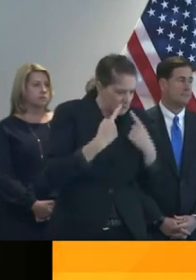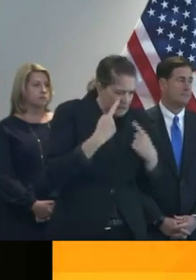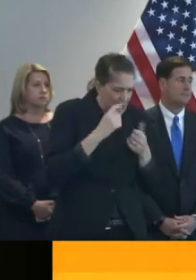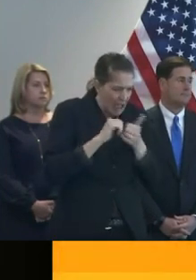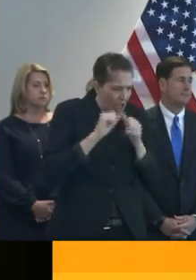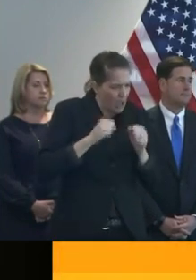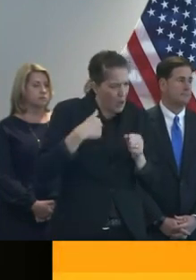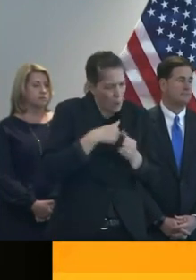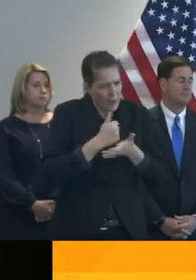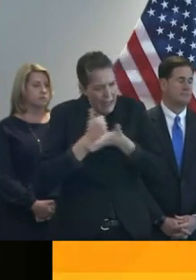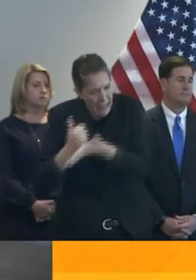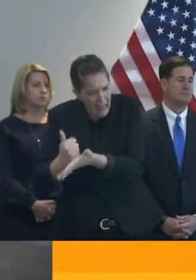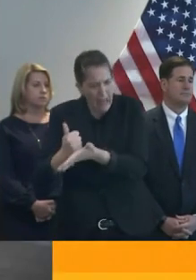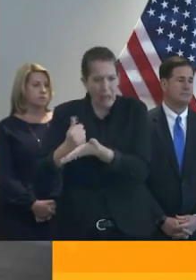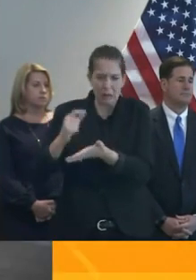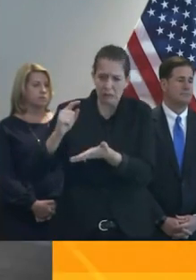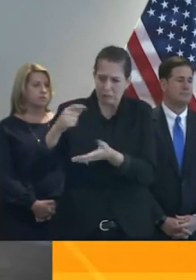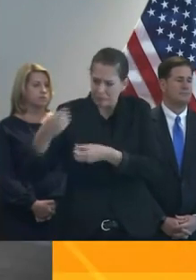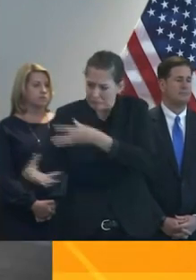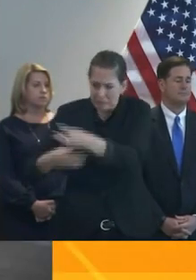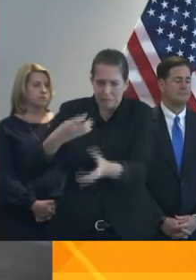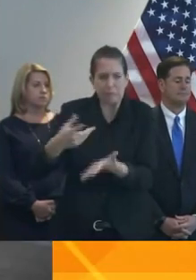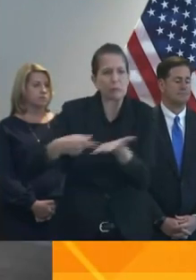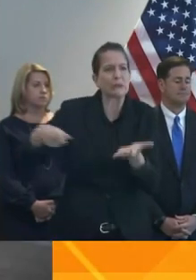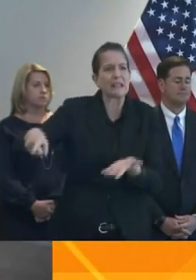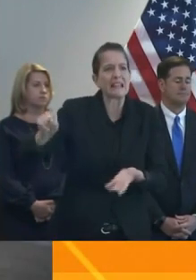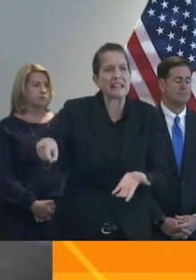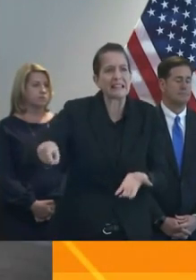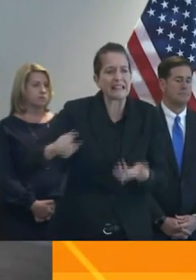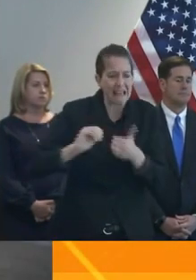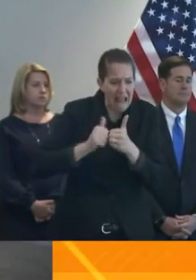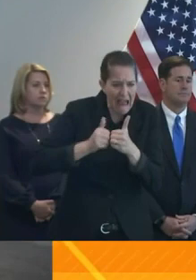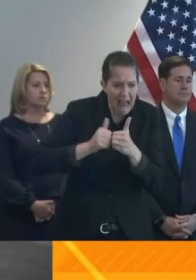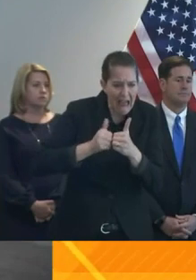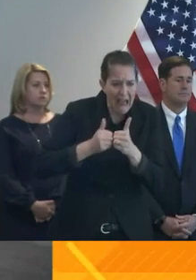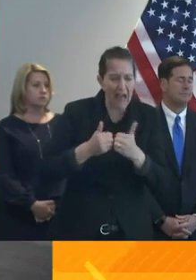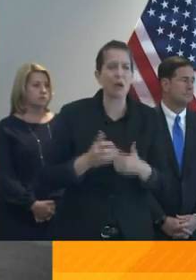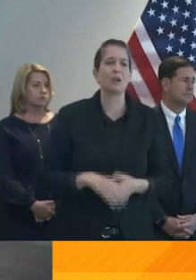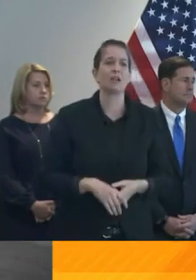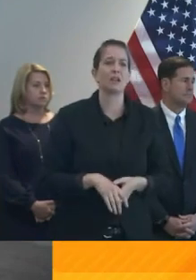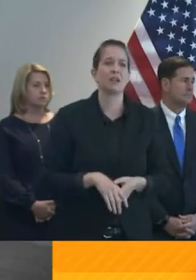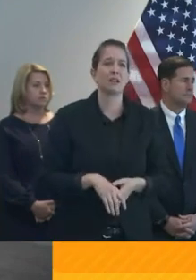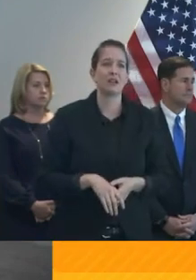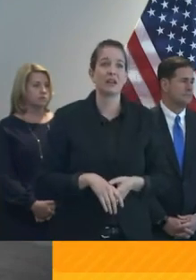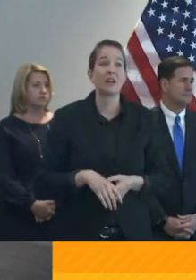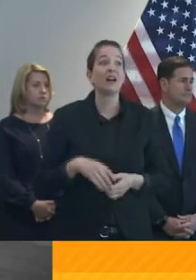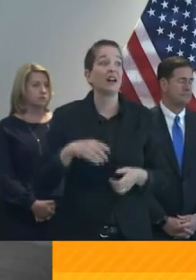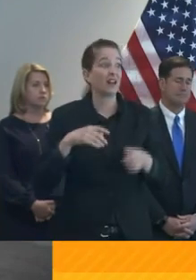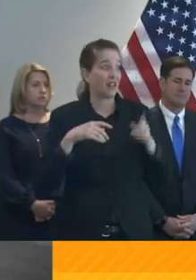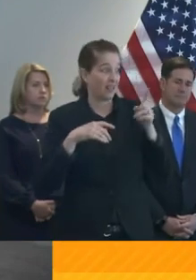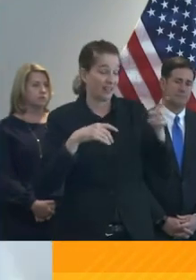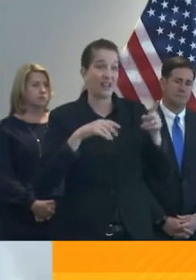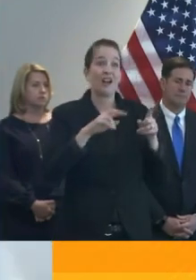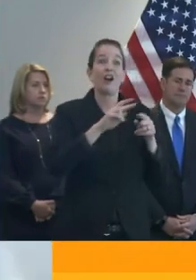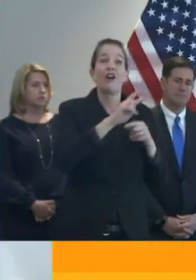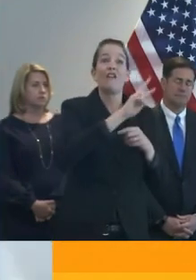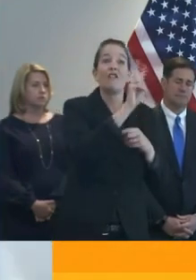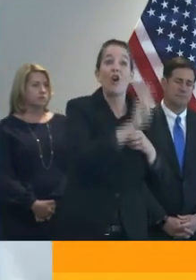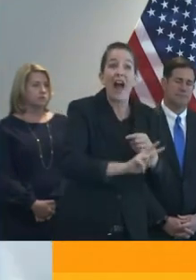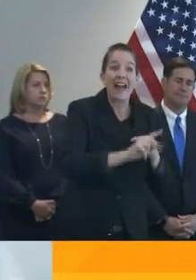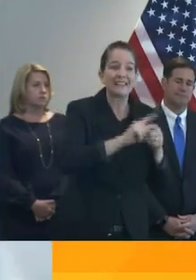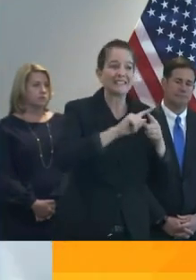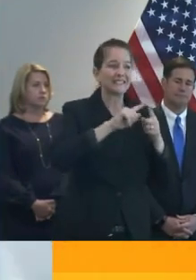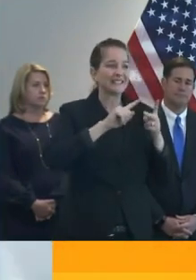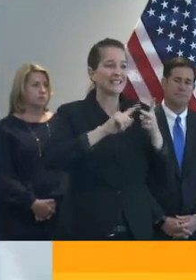possibly do, there's also the issue right now that laptops and hotspots are on backorder because the entire country